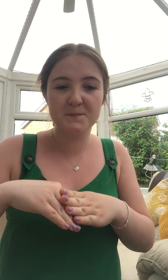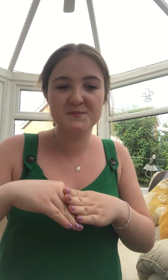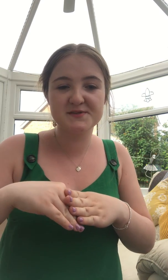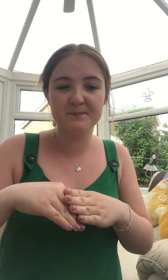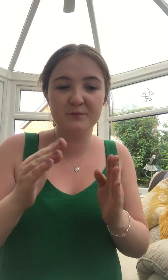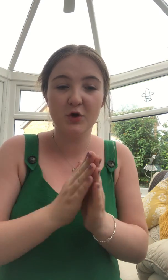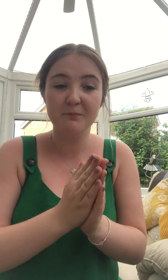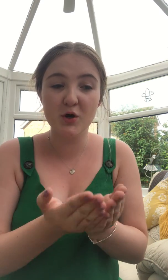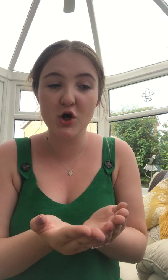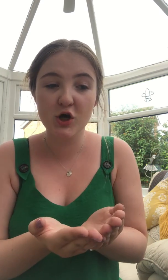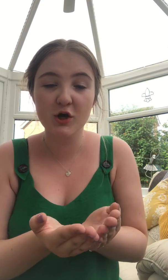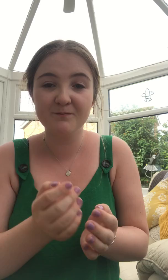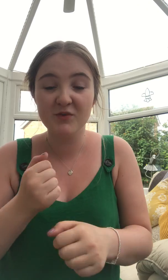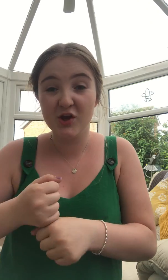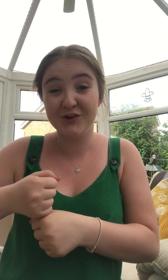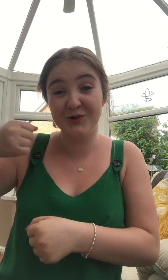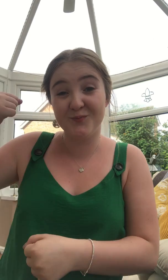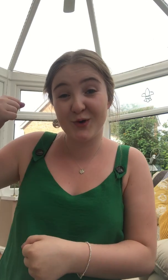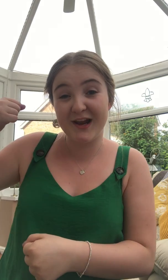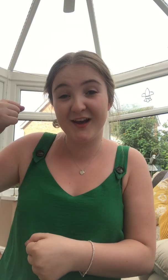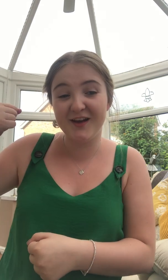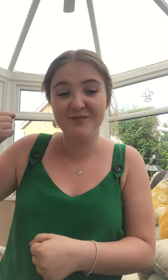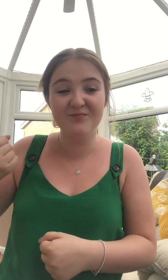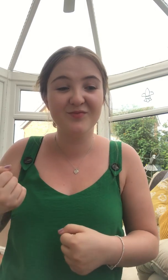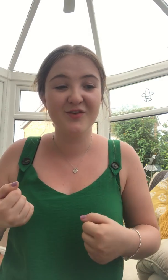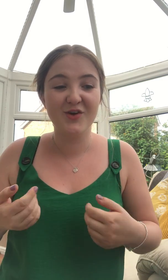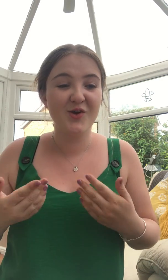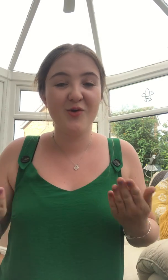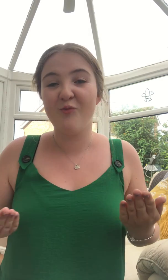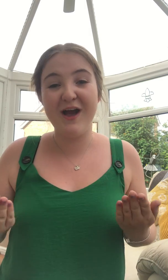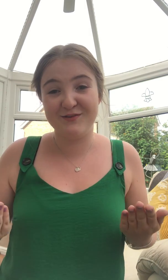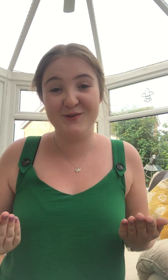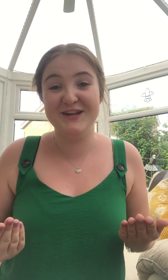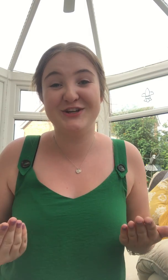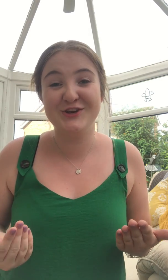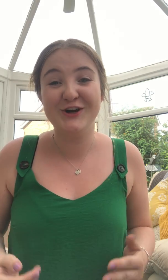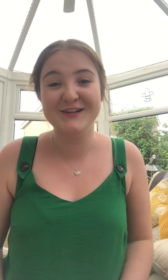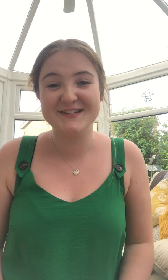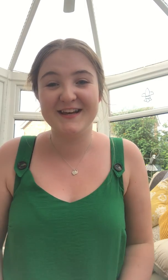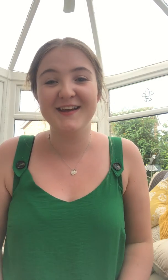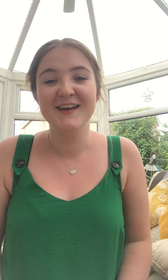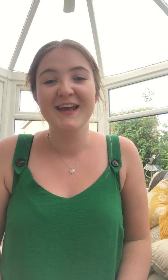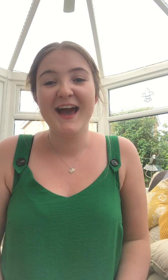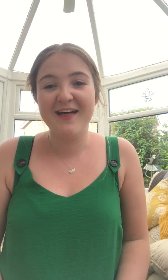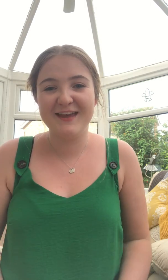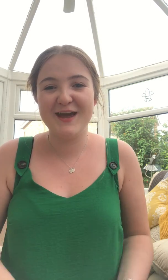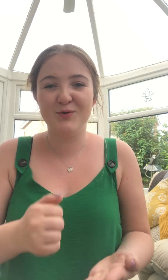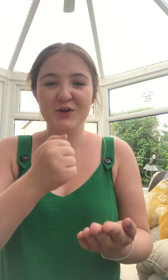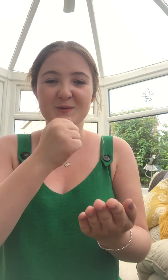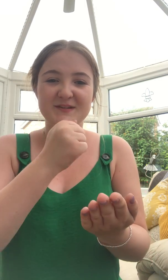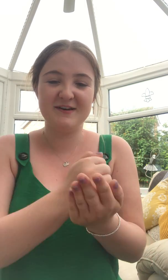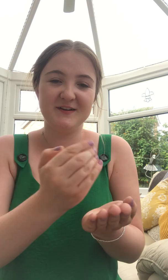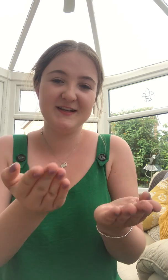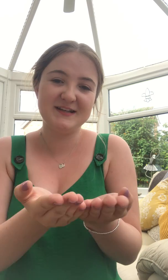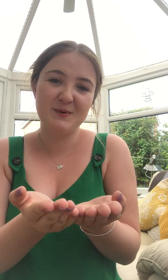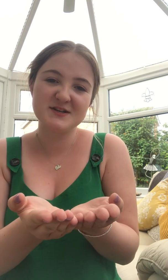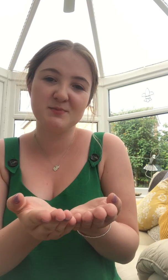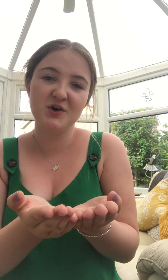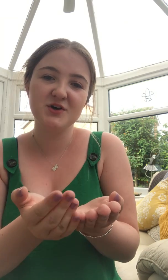flip a book an umbrella whatever you need on your holiday at the airport you will definitely need a passport